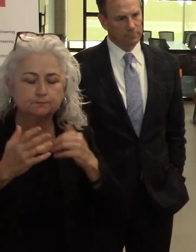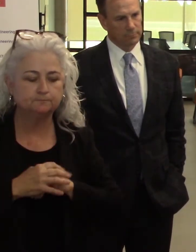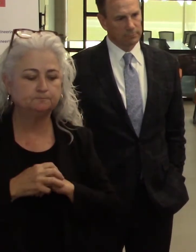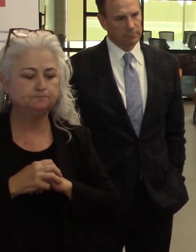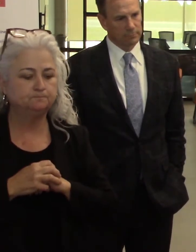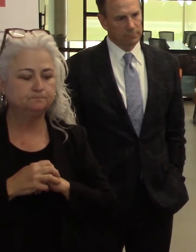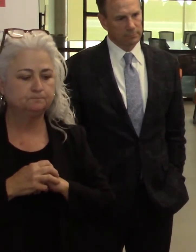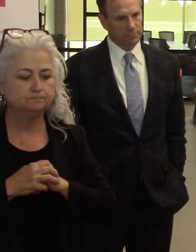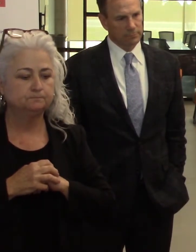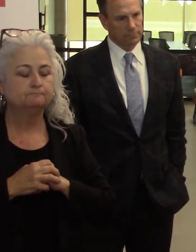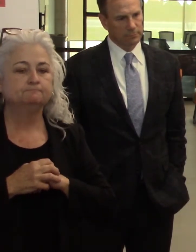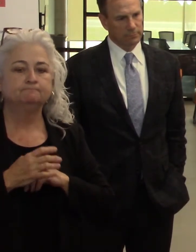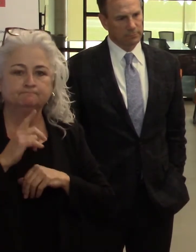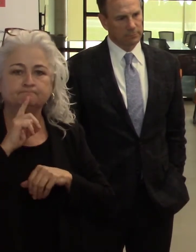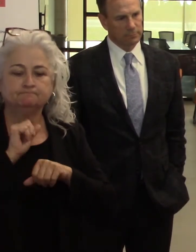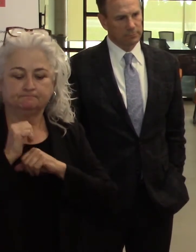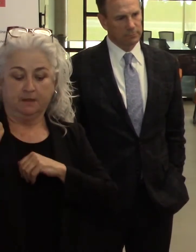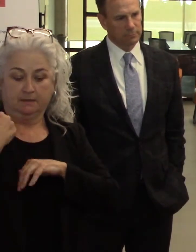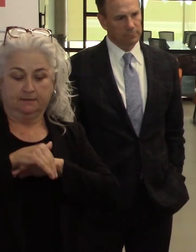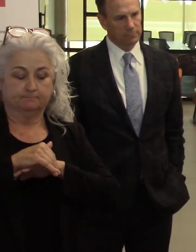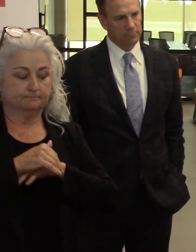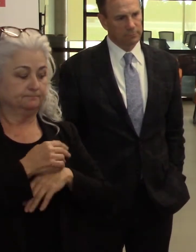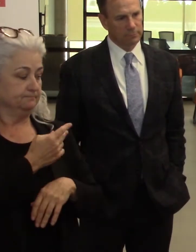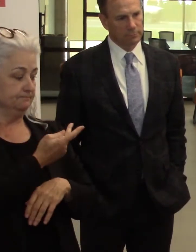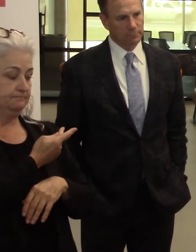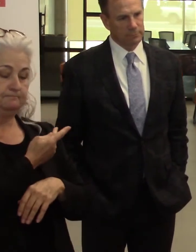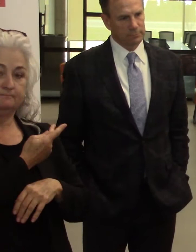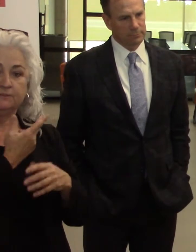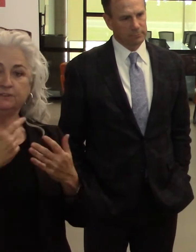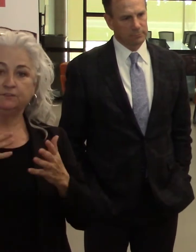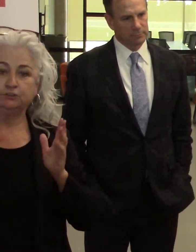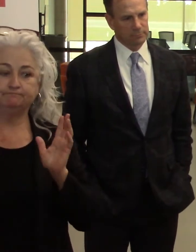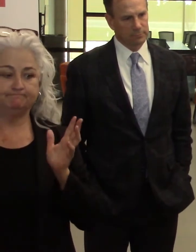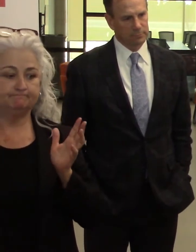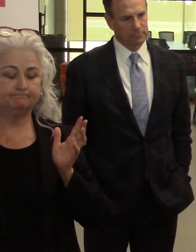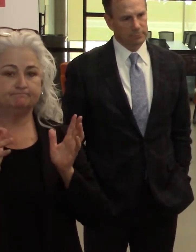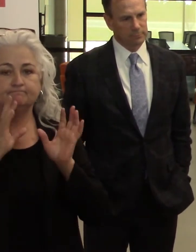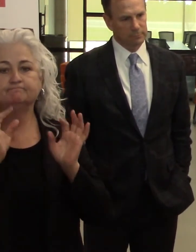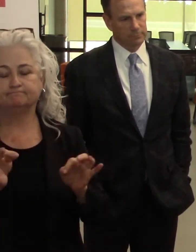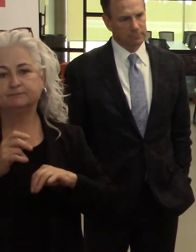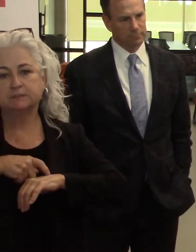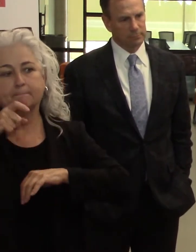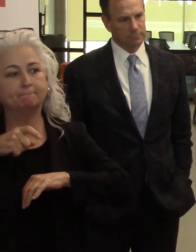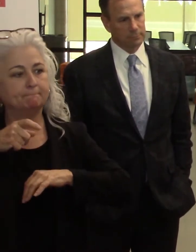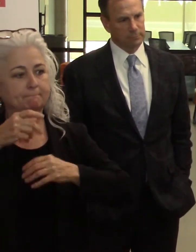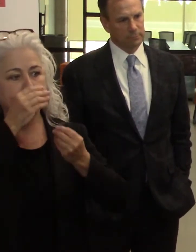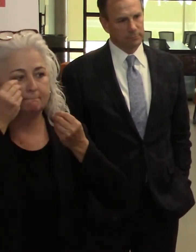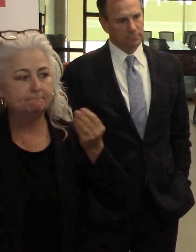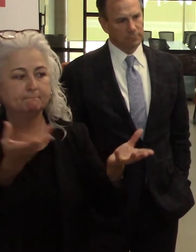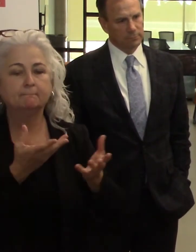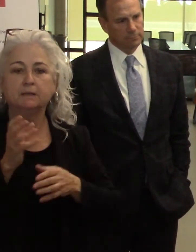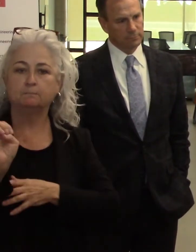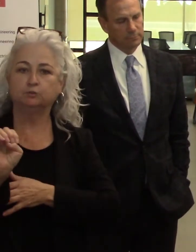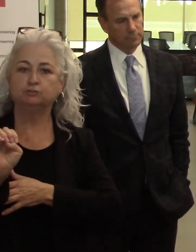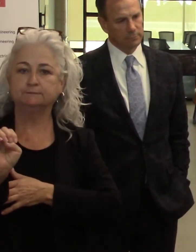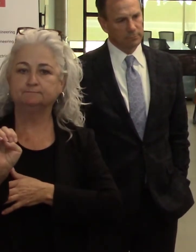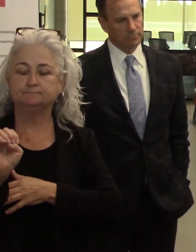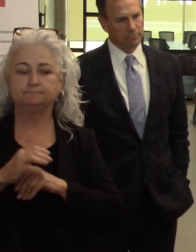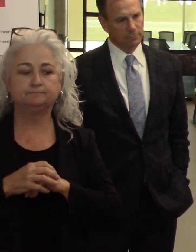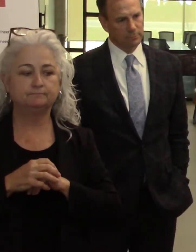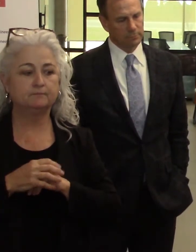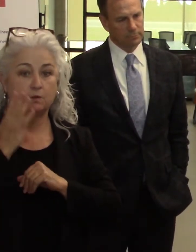So, last night Mayor Payton and I spoke and we decided it was time to go ahead and declare an emergency. So that's what we're here for.